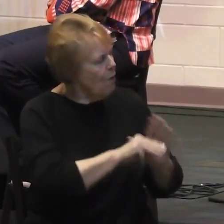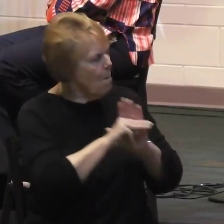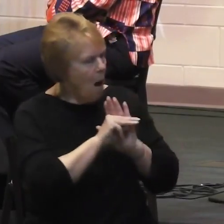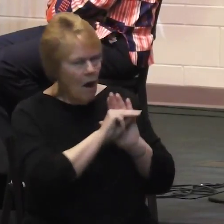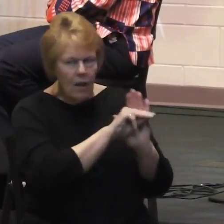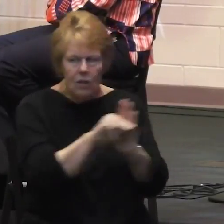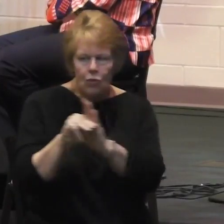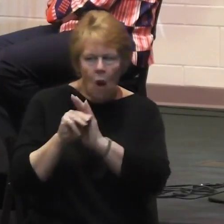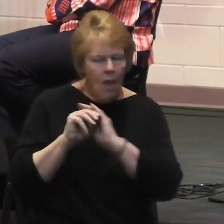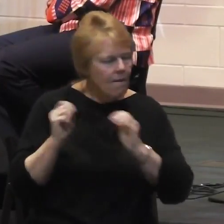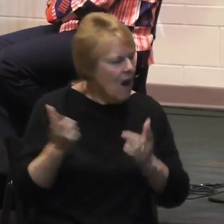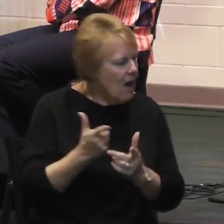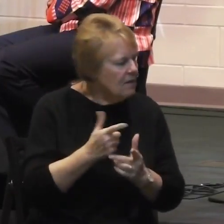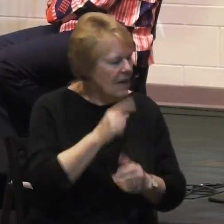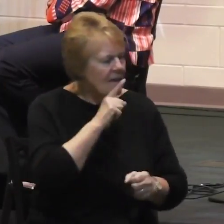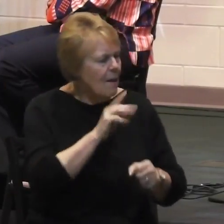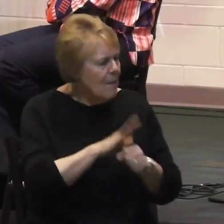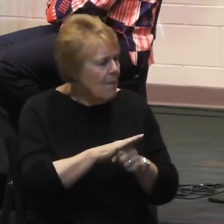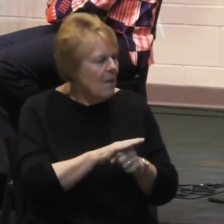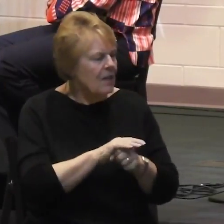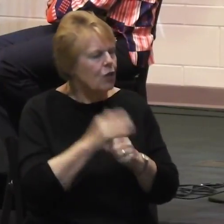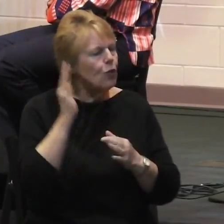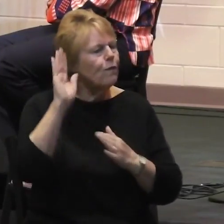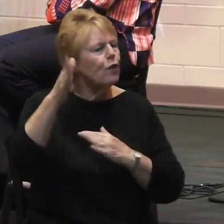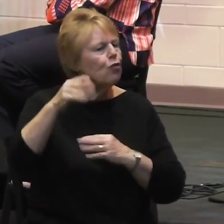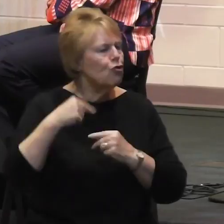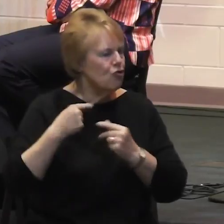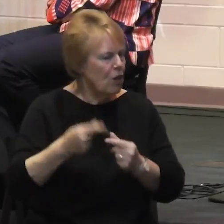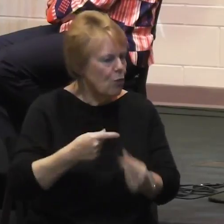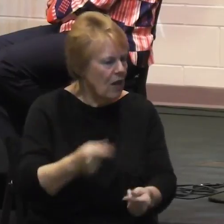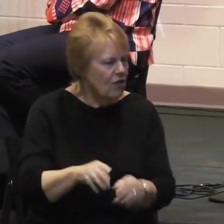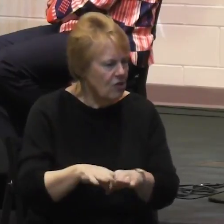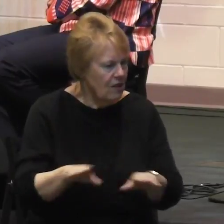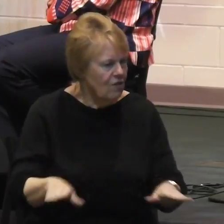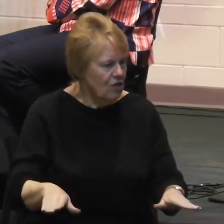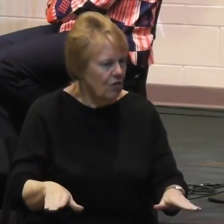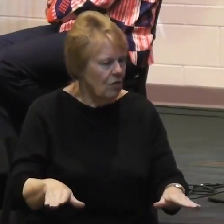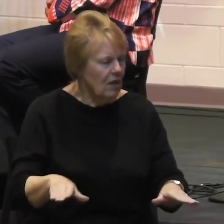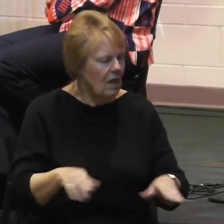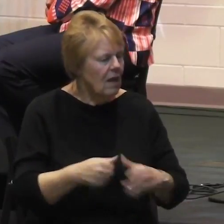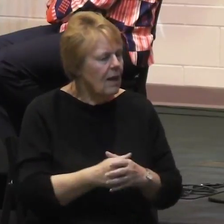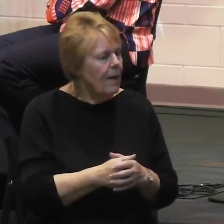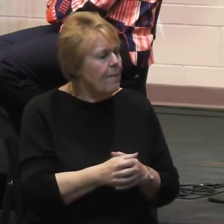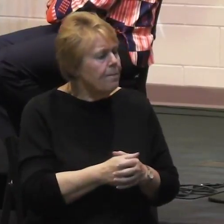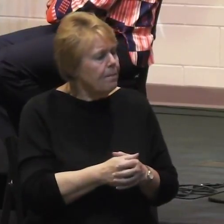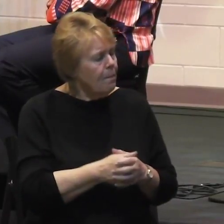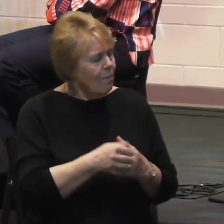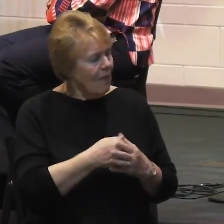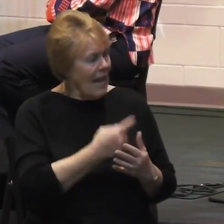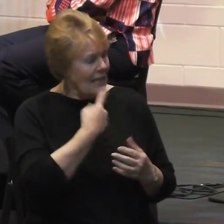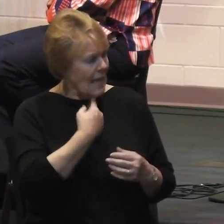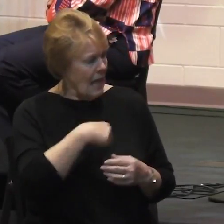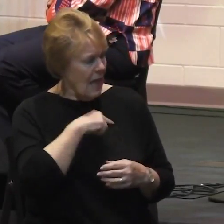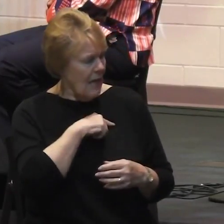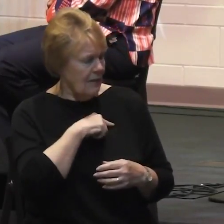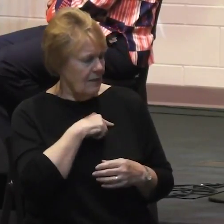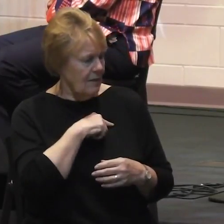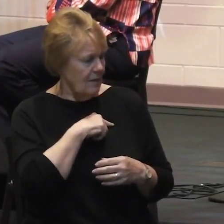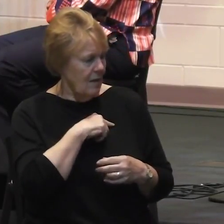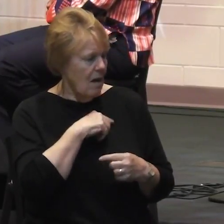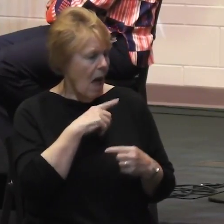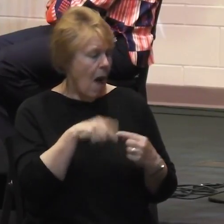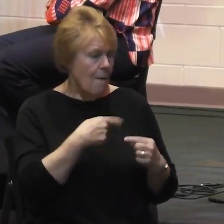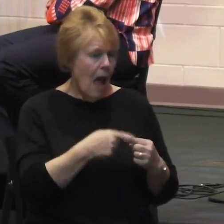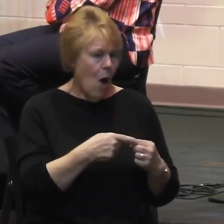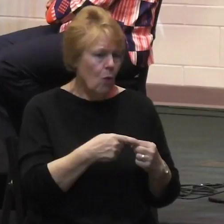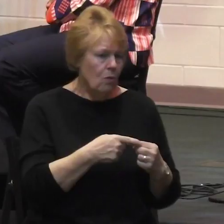next generation of children. So, tell us a few things about the children. You have three, at least three